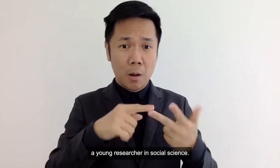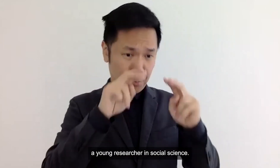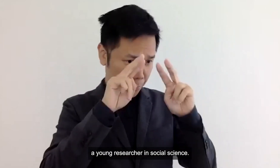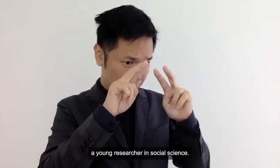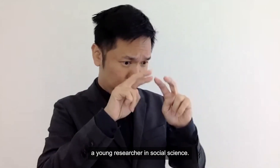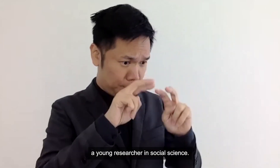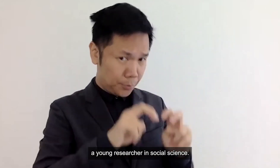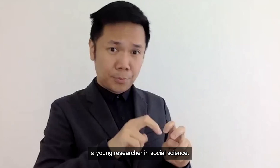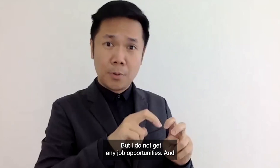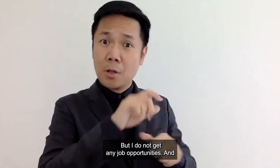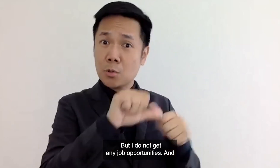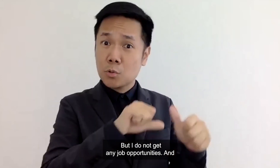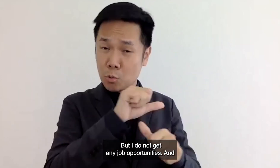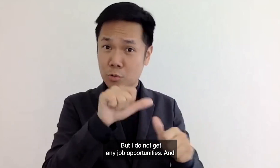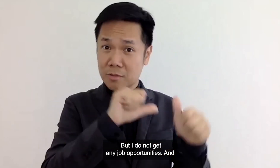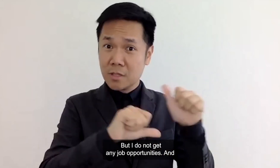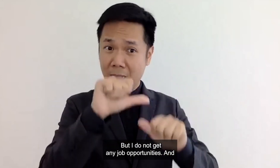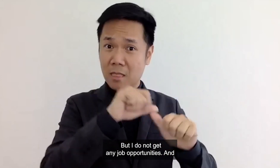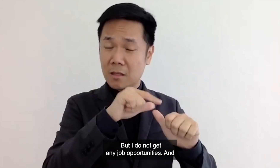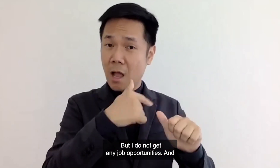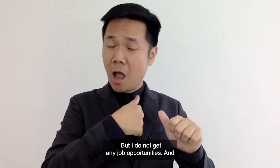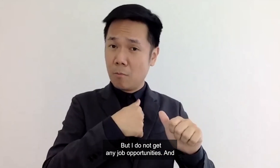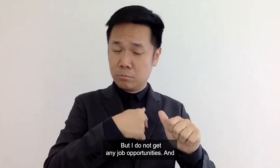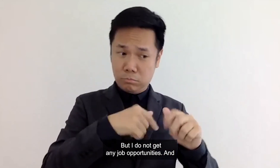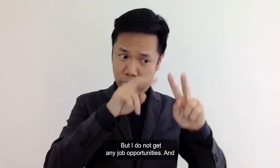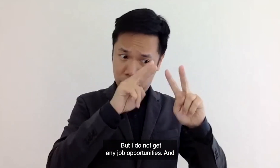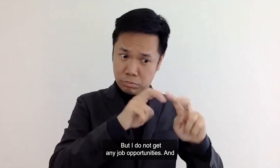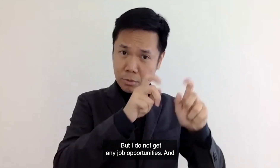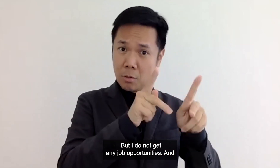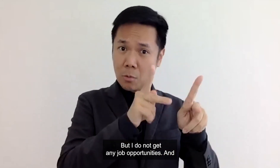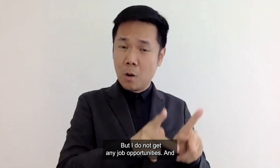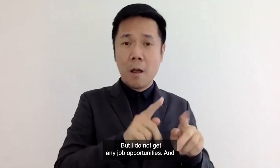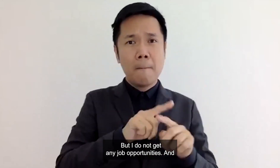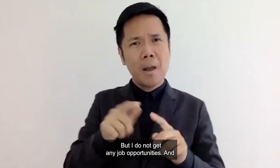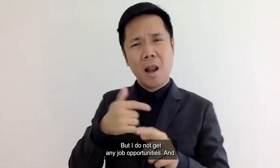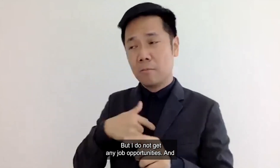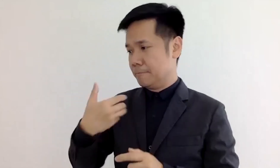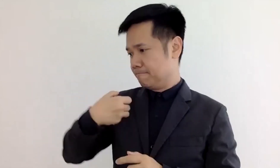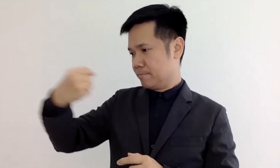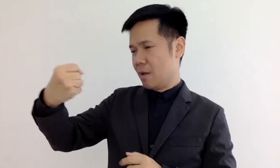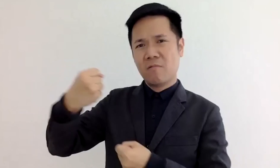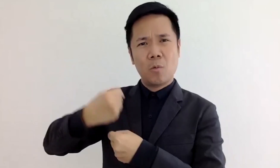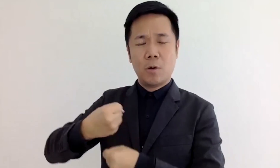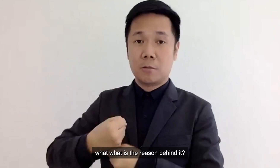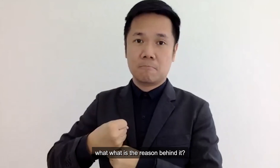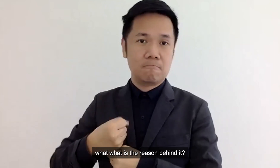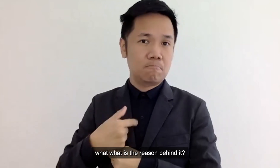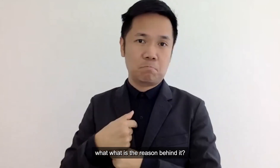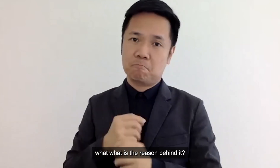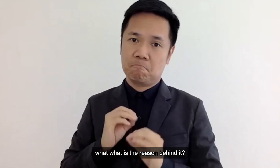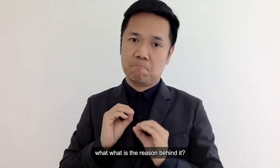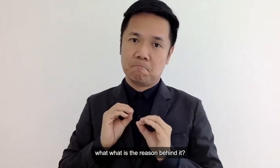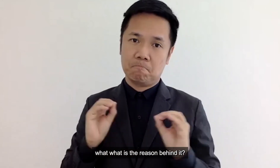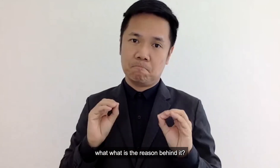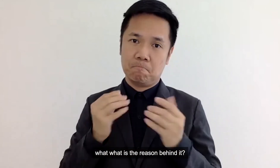social science science but i do not get any job opportunities and what is